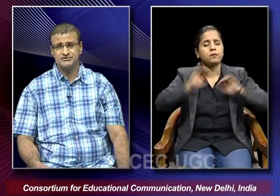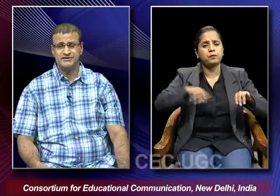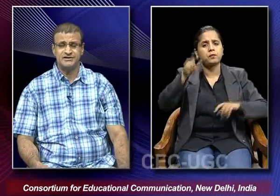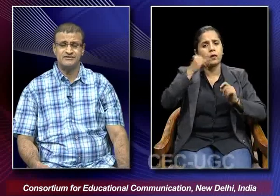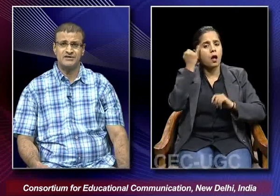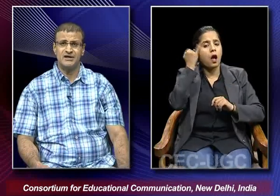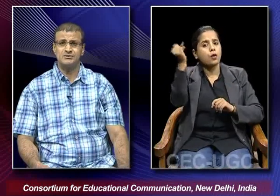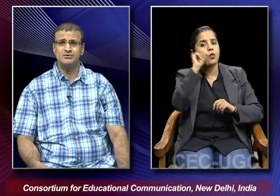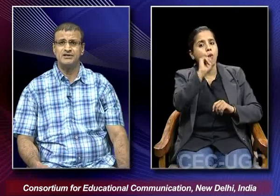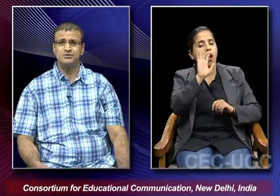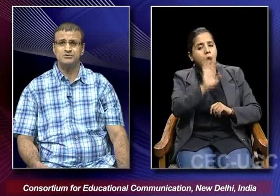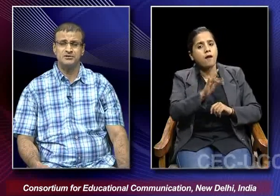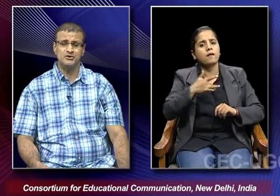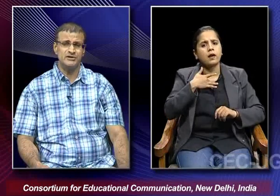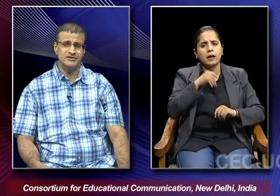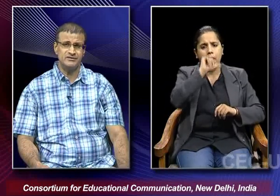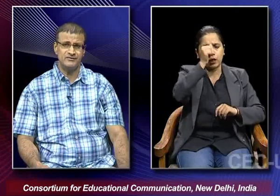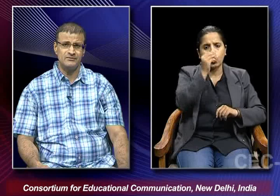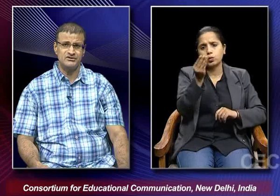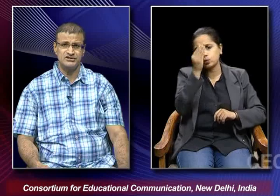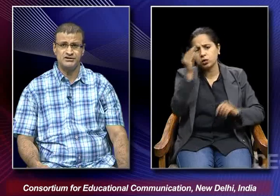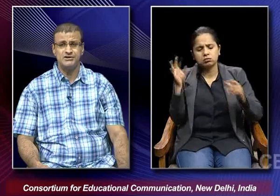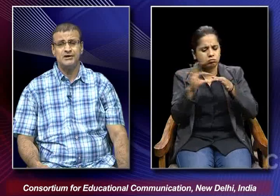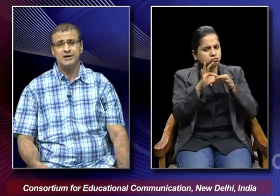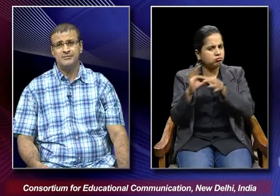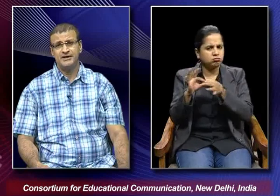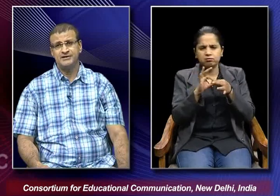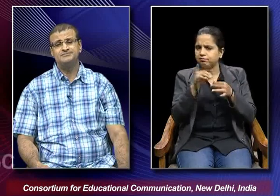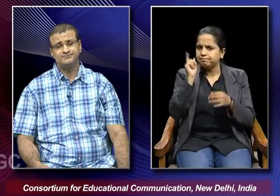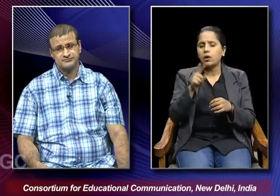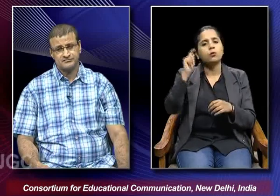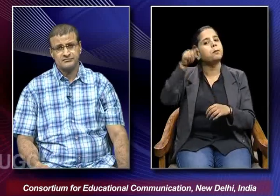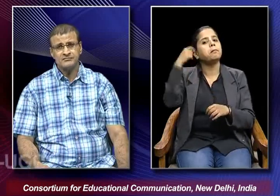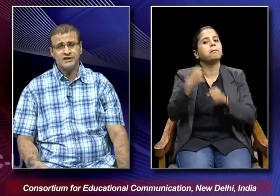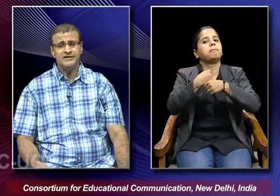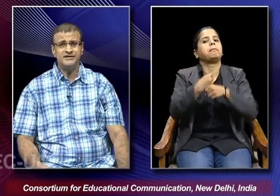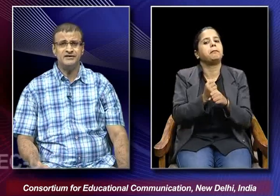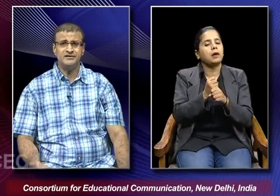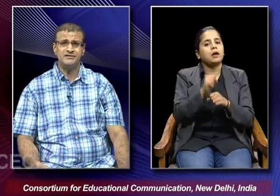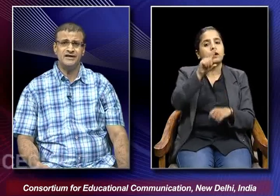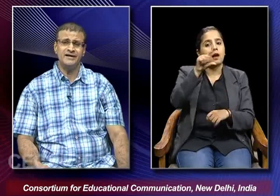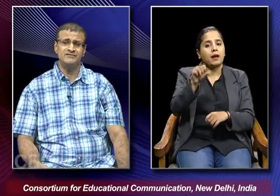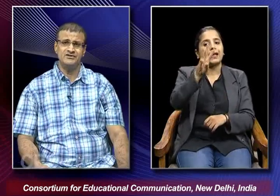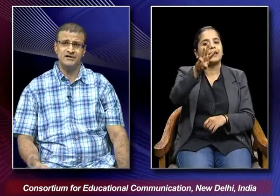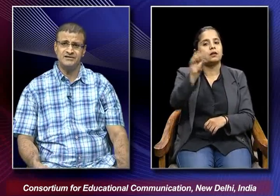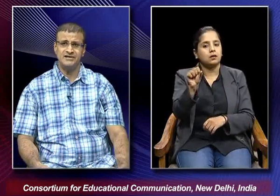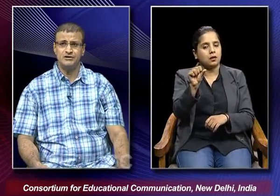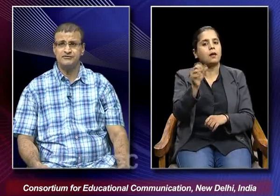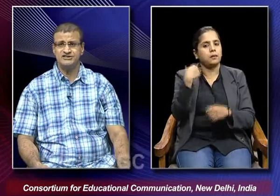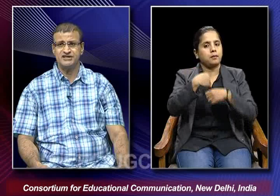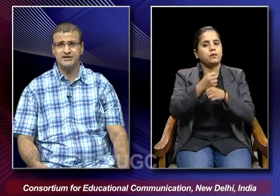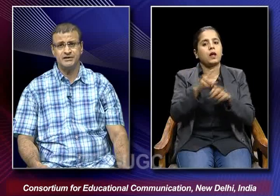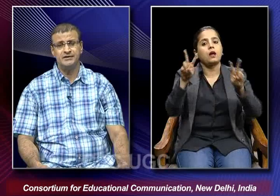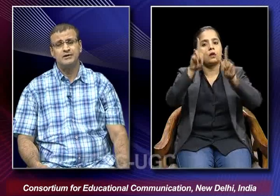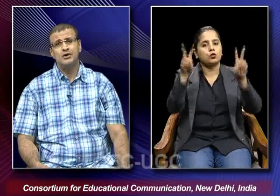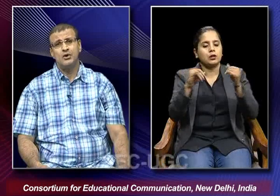which were there with regard to the Hindu Muslim unity in the film which he made in 1939 with the title of